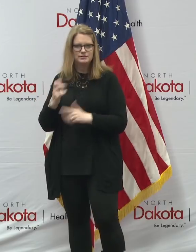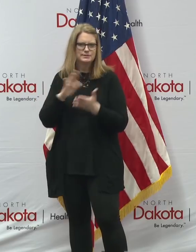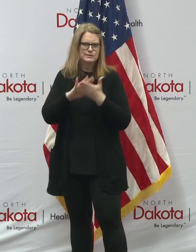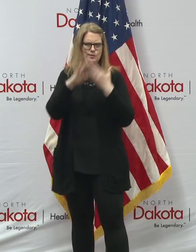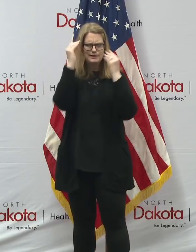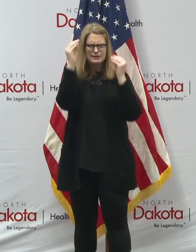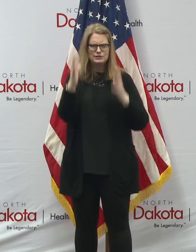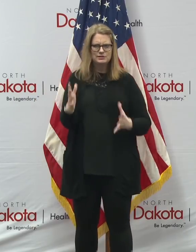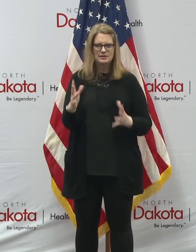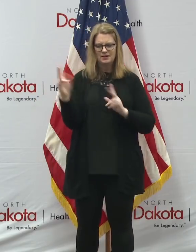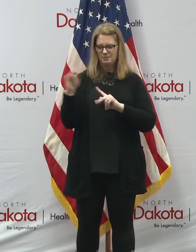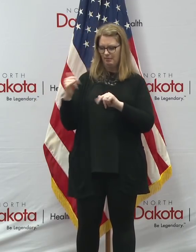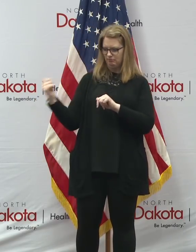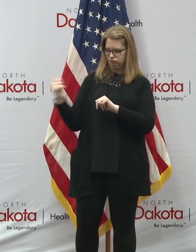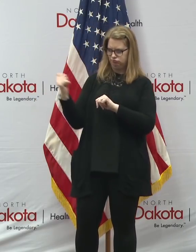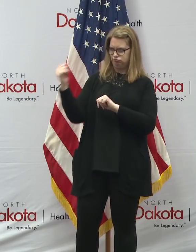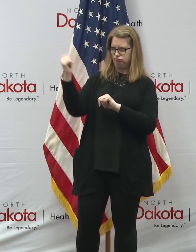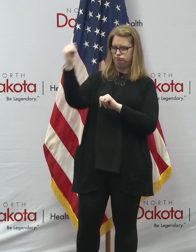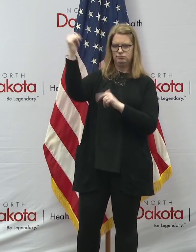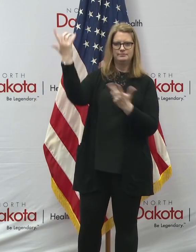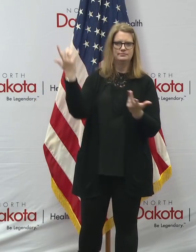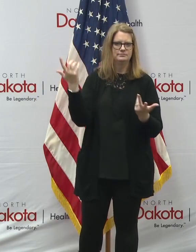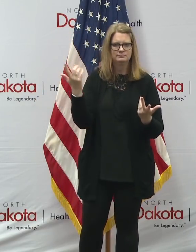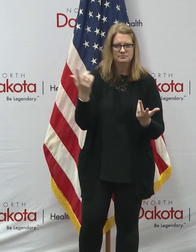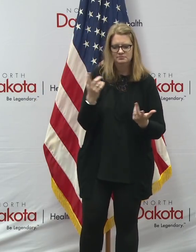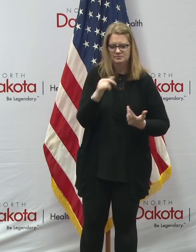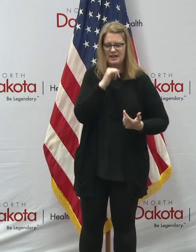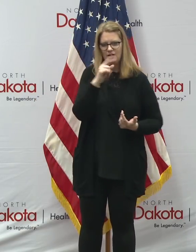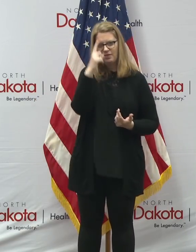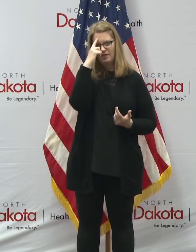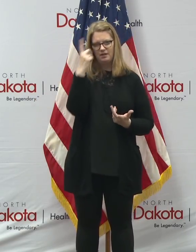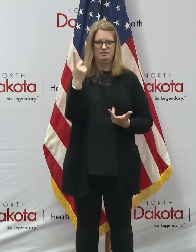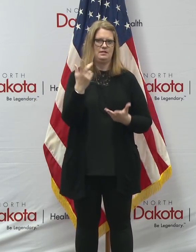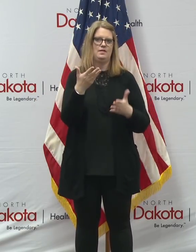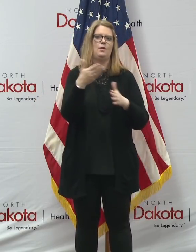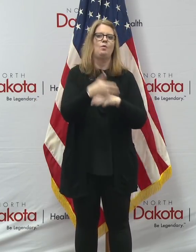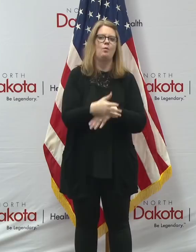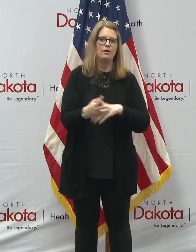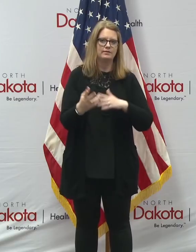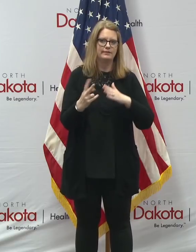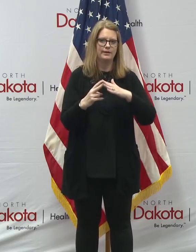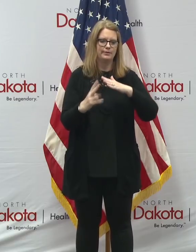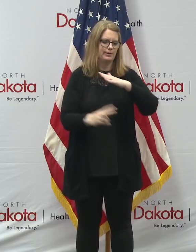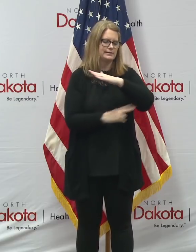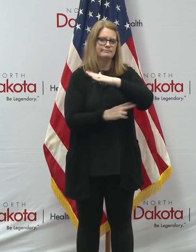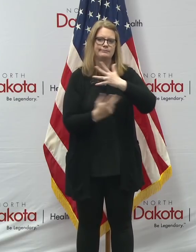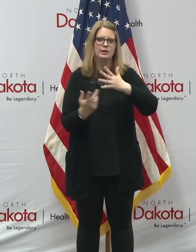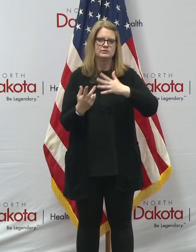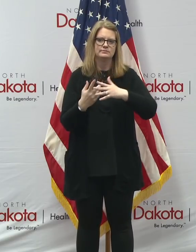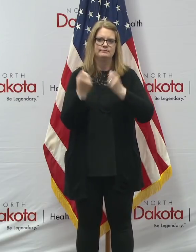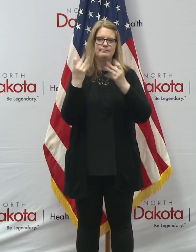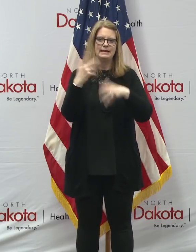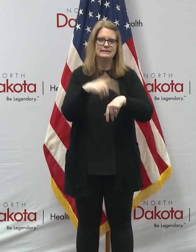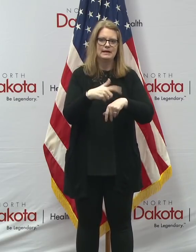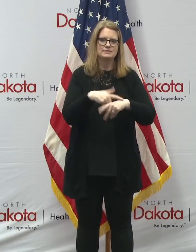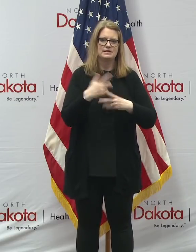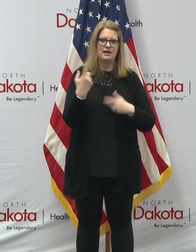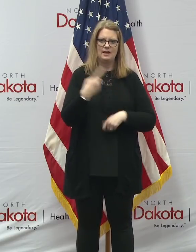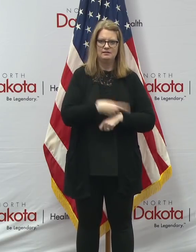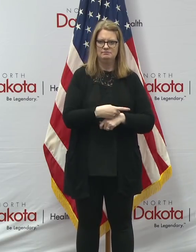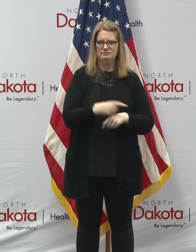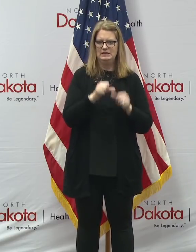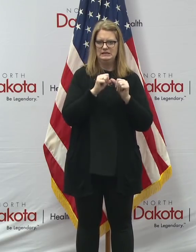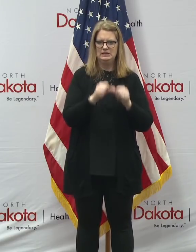you know, people are moving back and forth and probably never spent a minute thinking that they're crossing the border multiple times a day as part of that, and we've got to keep it that way.